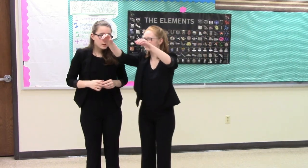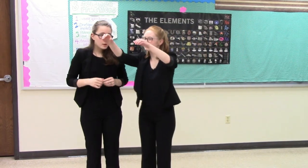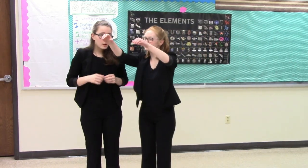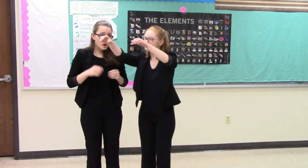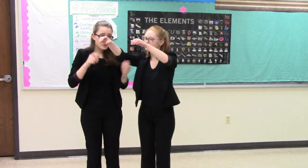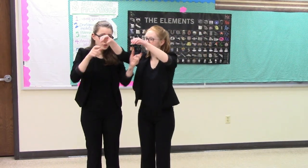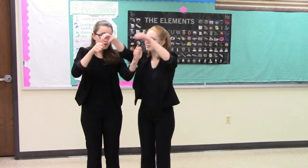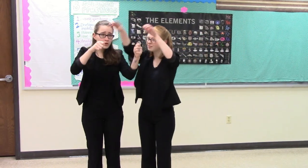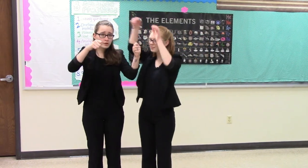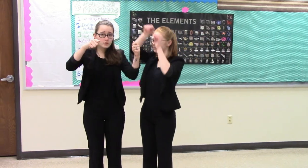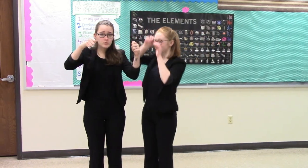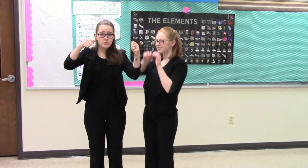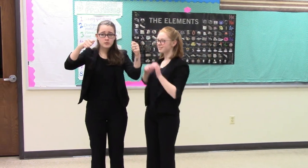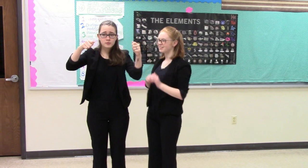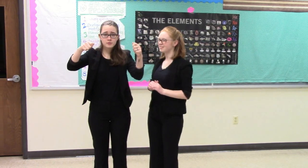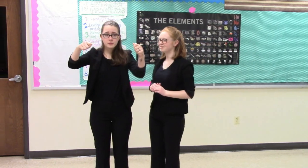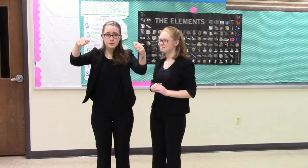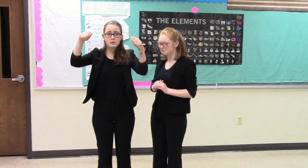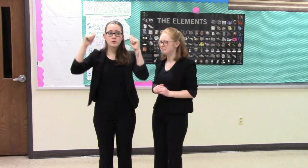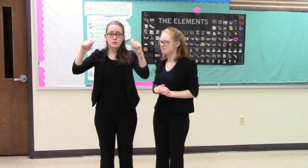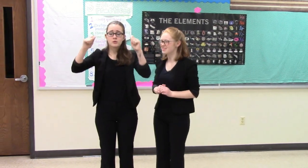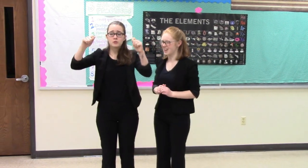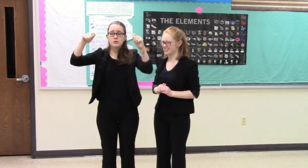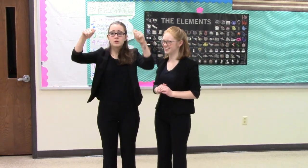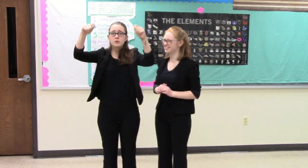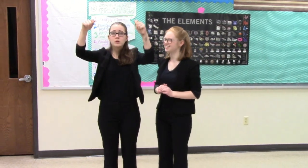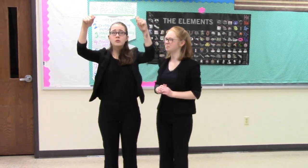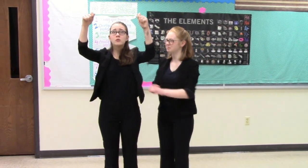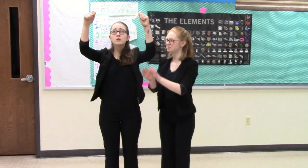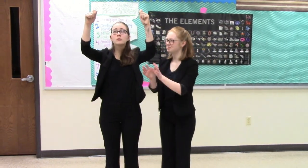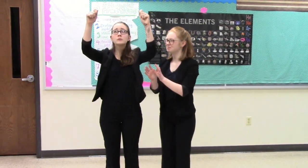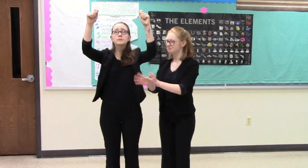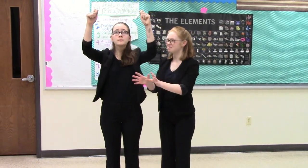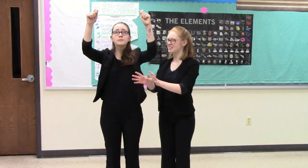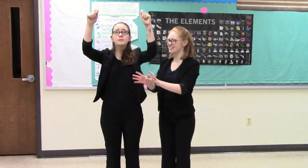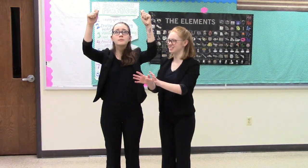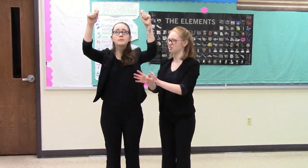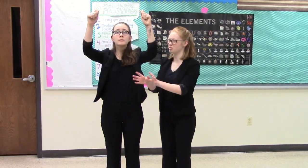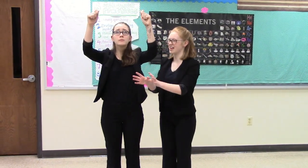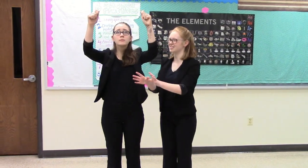Are you sure? Yes. This... This is the dress.